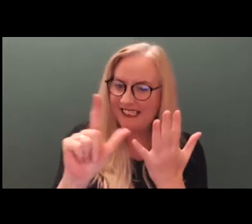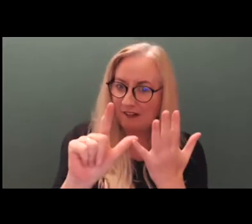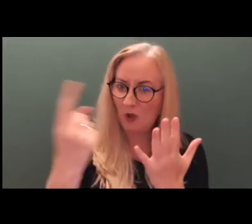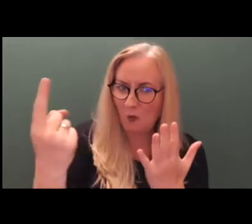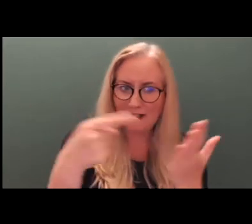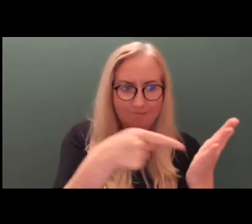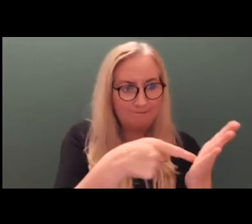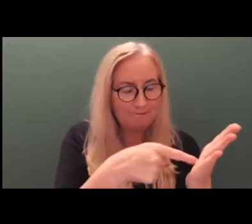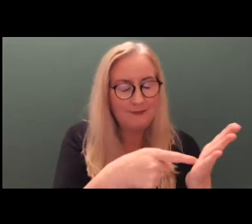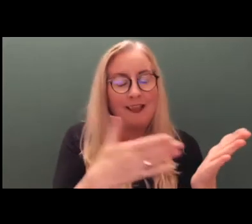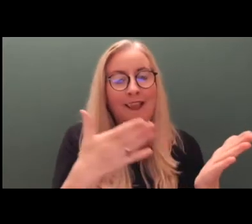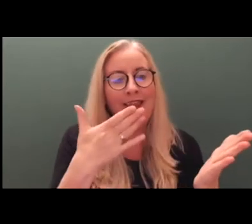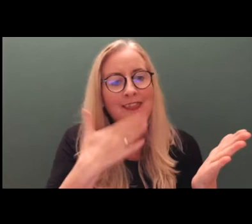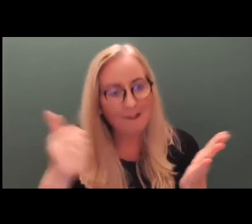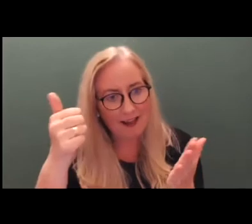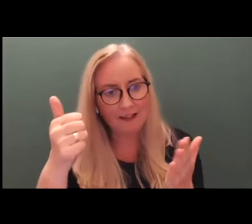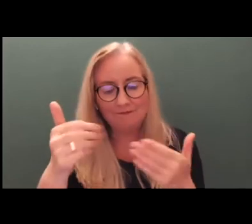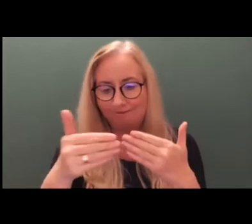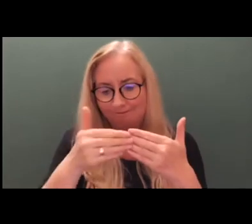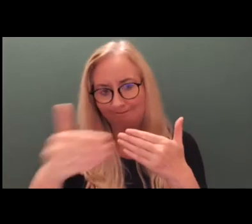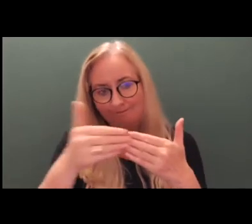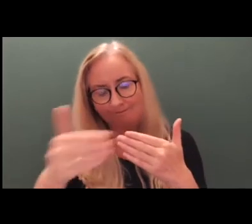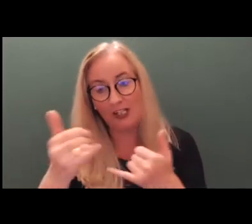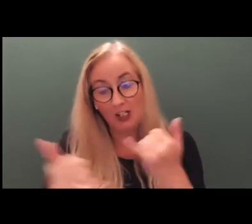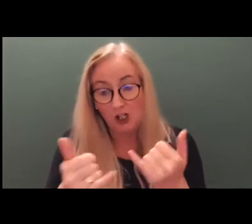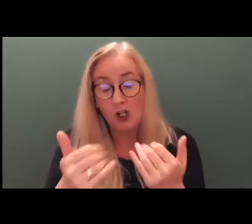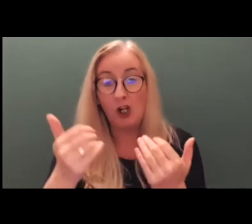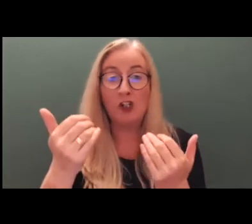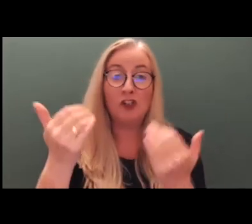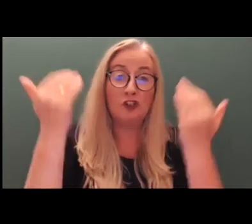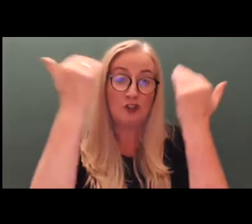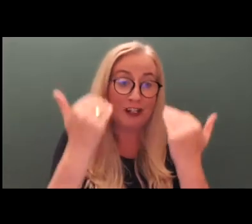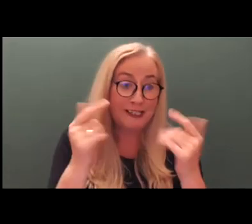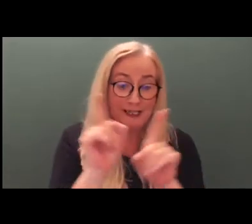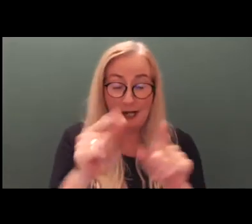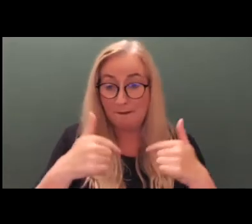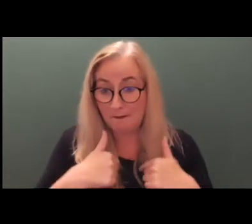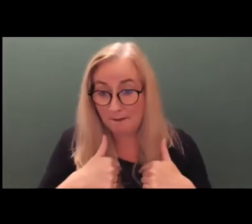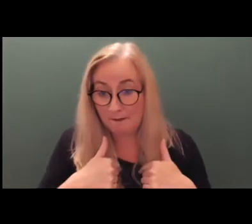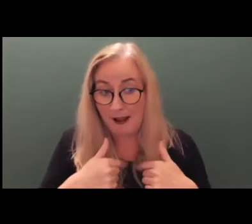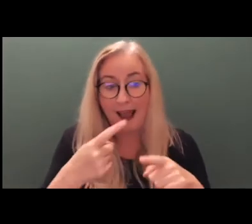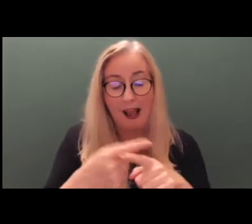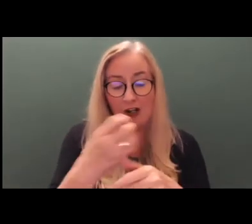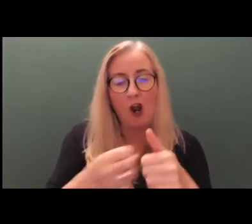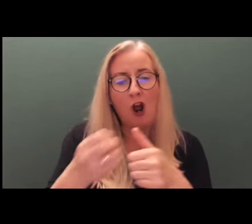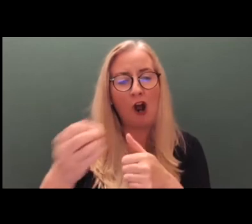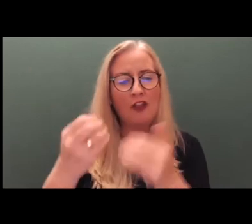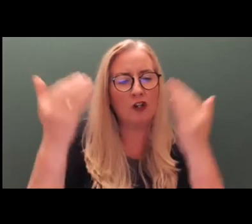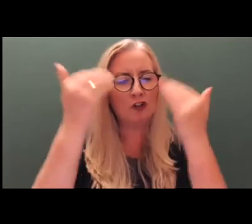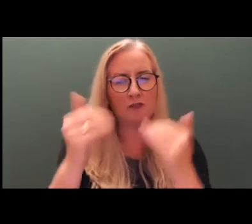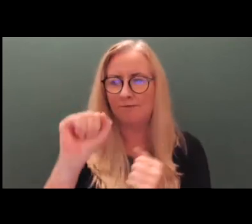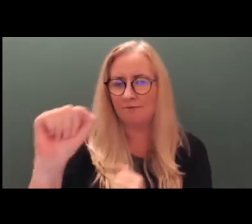Thankfully, in the coming years, judges like myself, and in particular, the judges of the circuit court